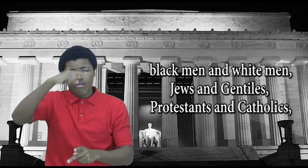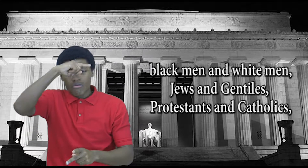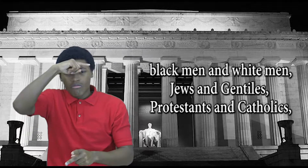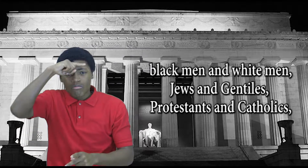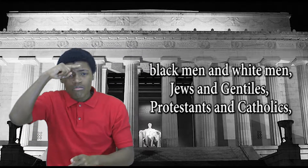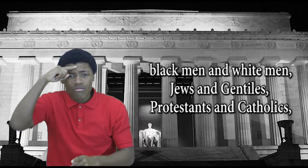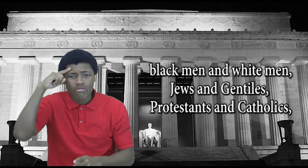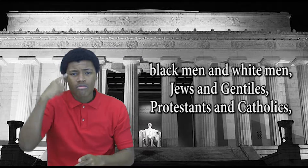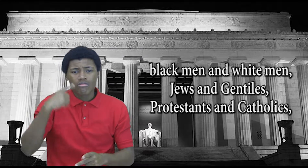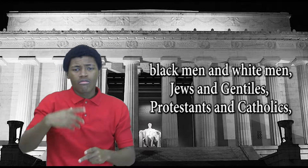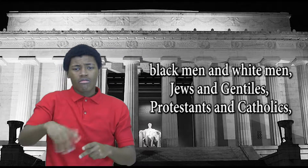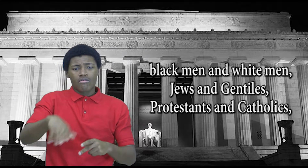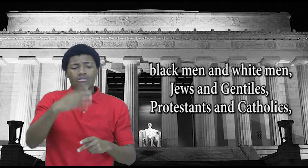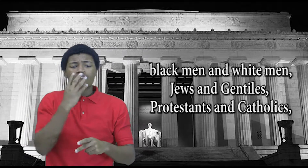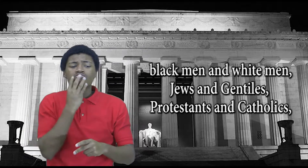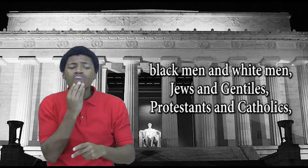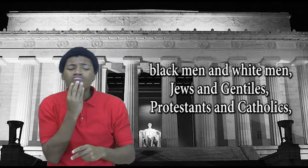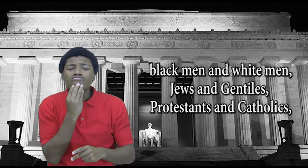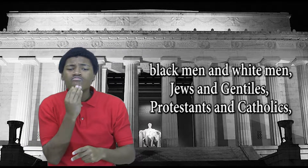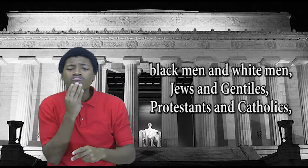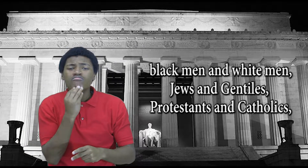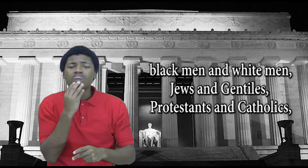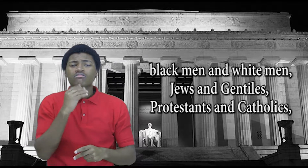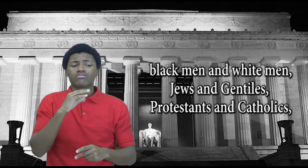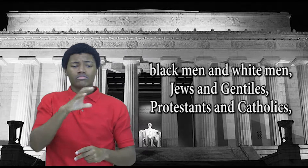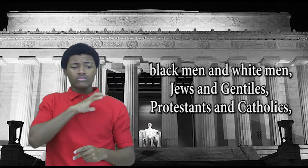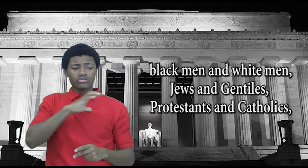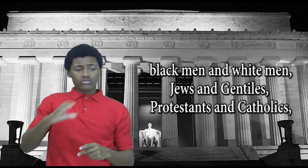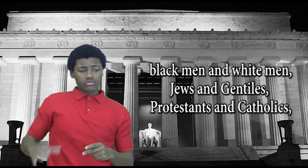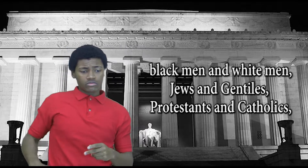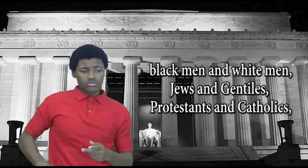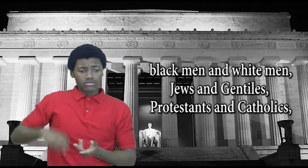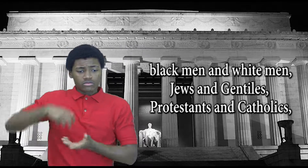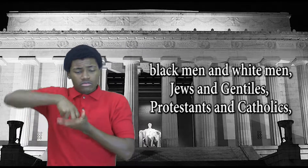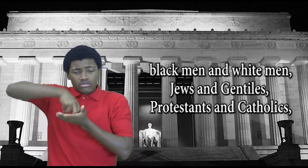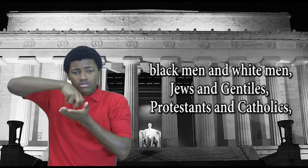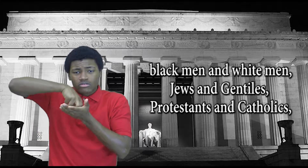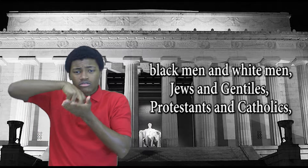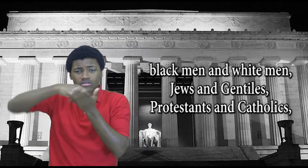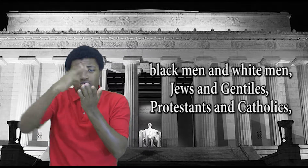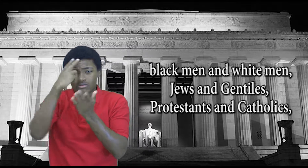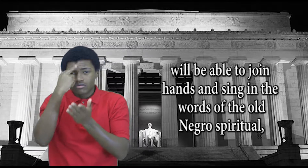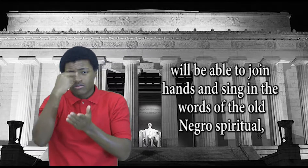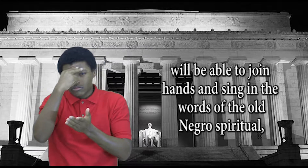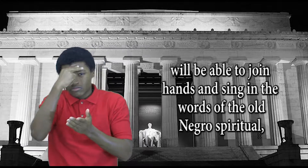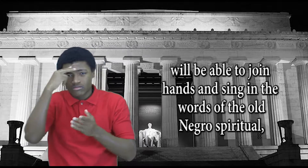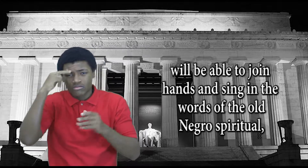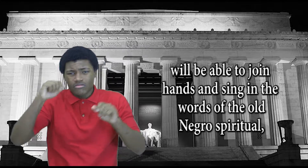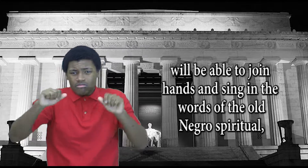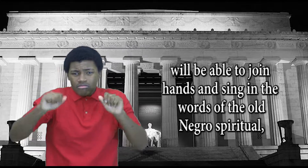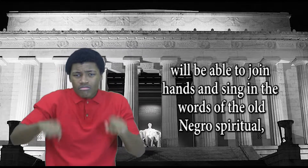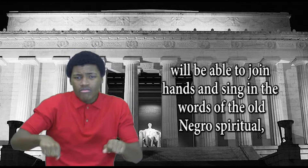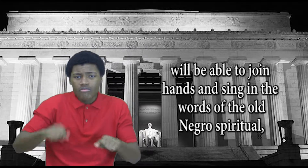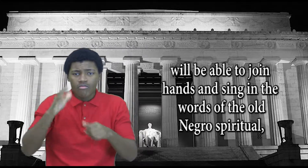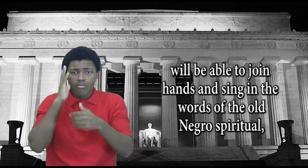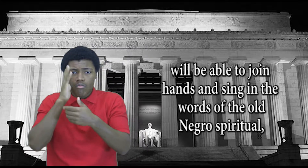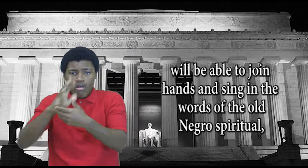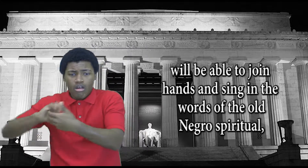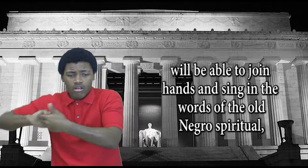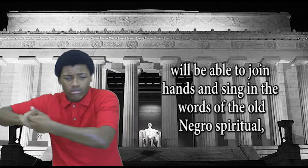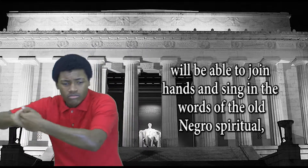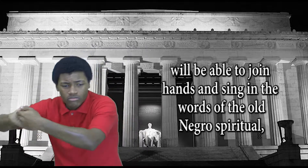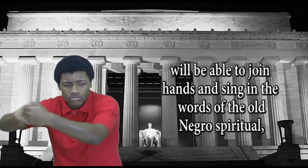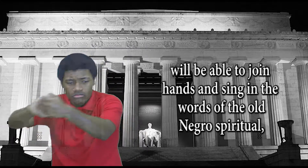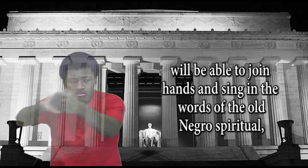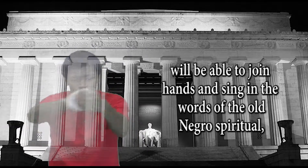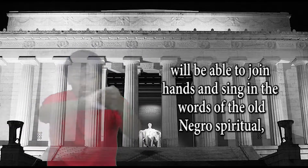black men and white men, Jews and Gentiles, Protestants and Catholics, will be able to join hands and sing